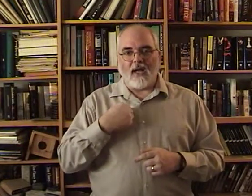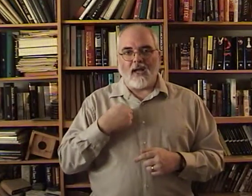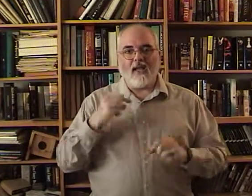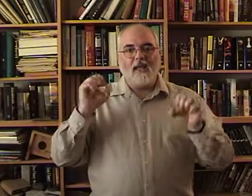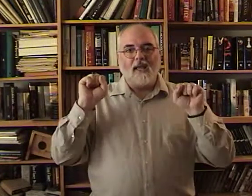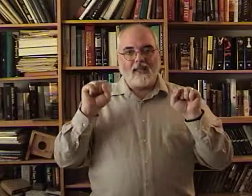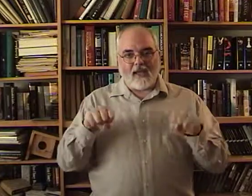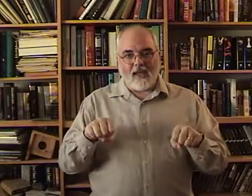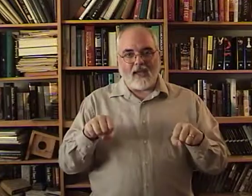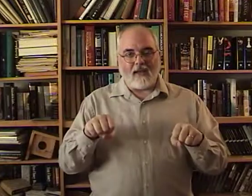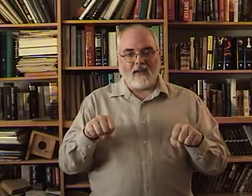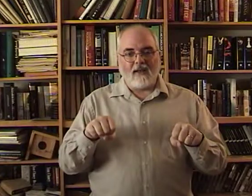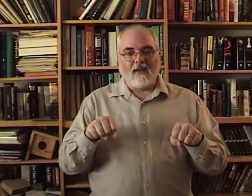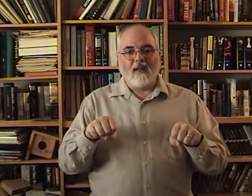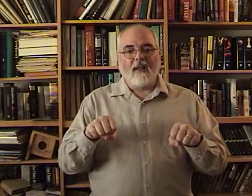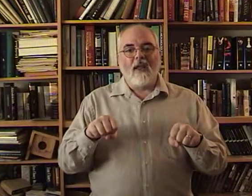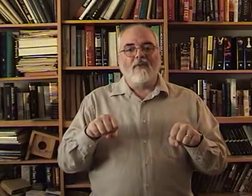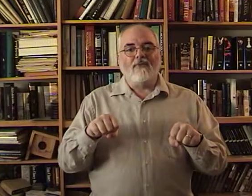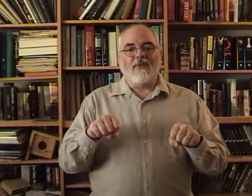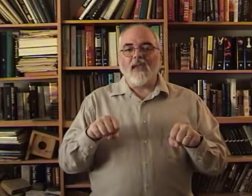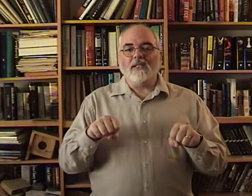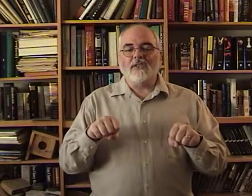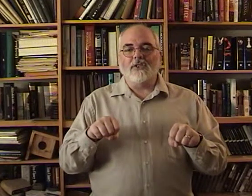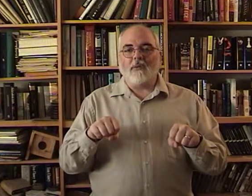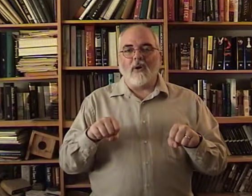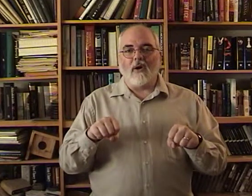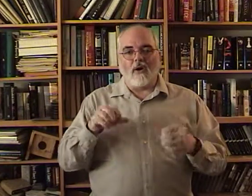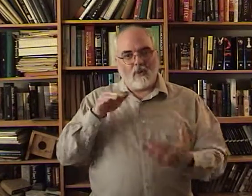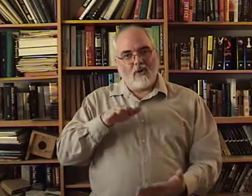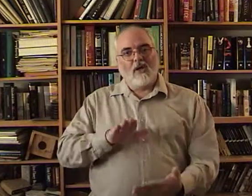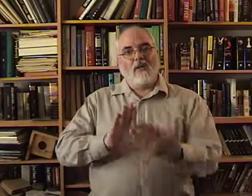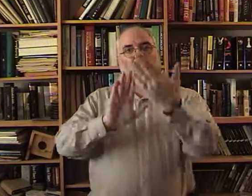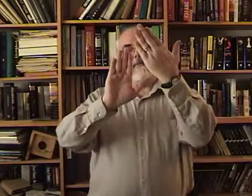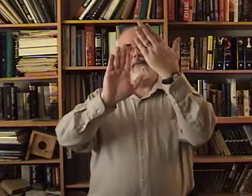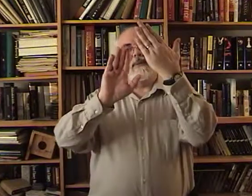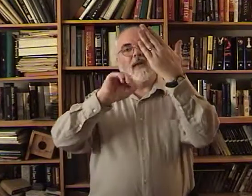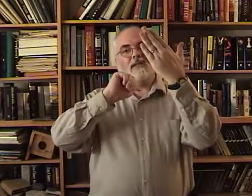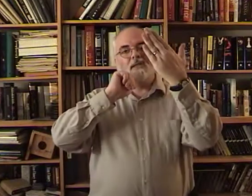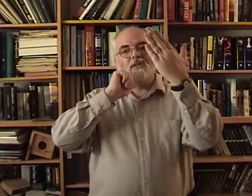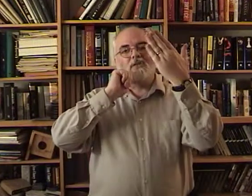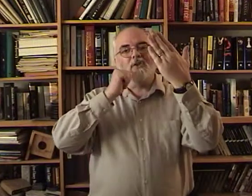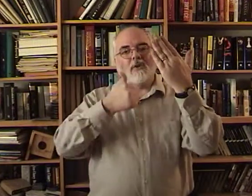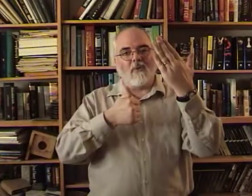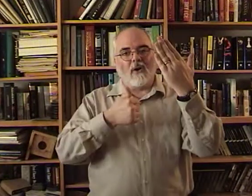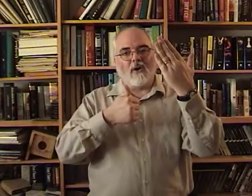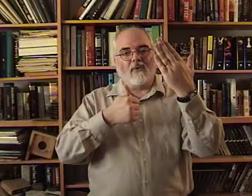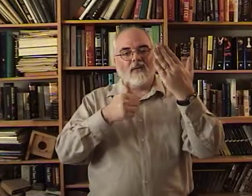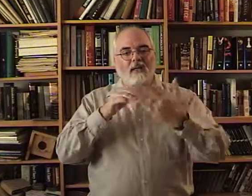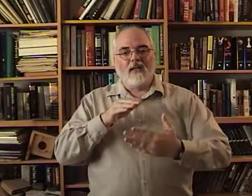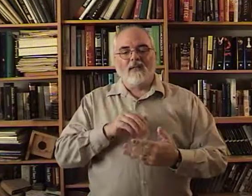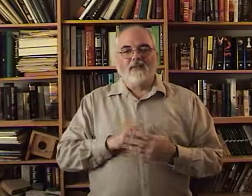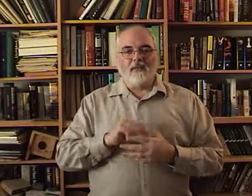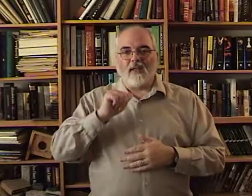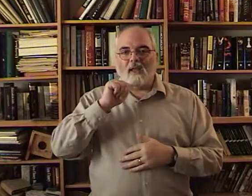I. Can. Face. Tomorrow. Face. Tomorrow. Okay.